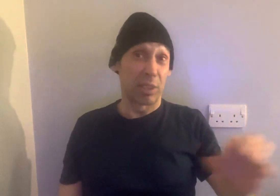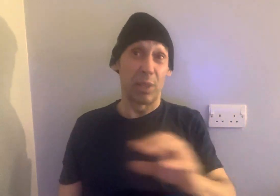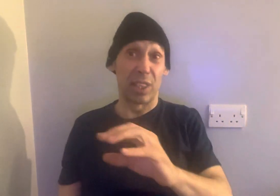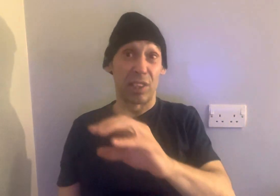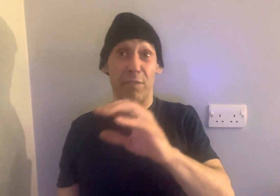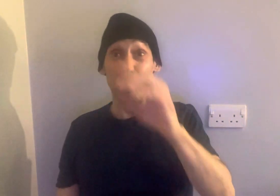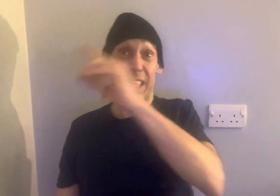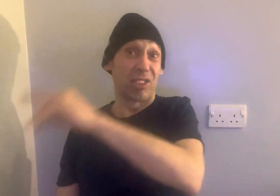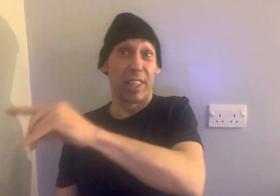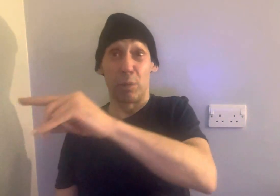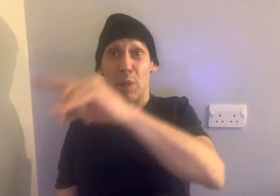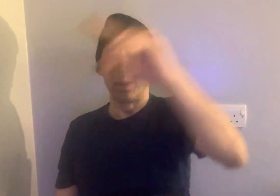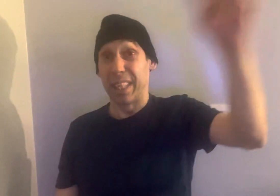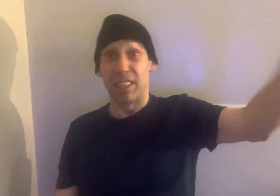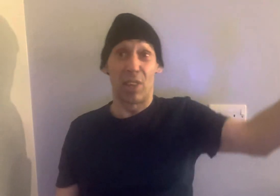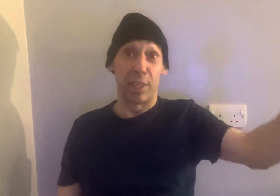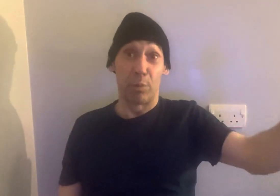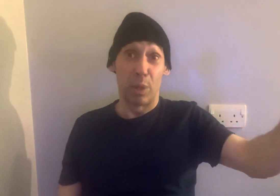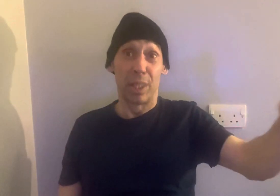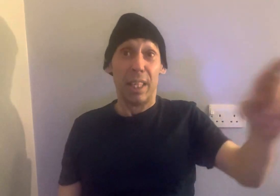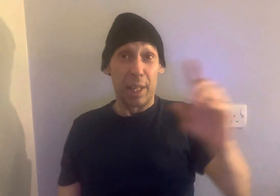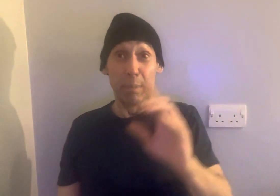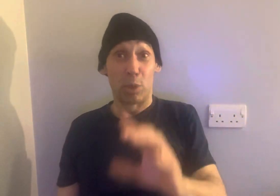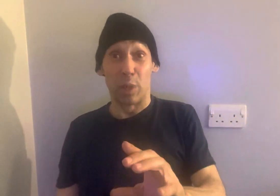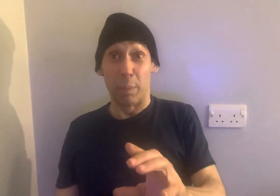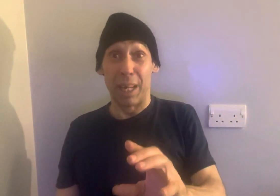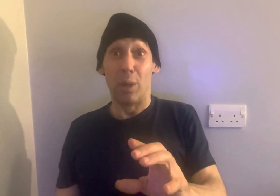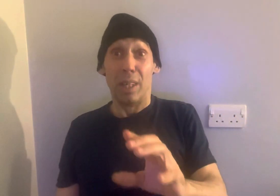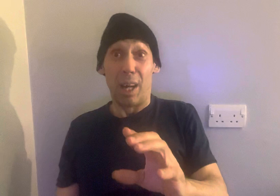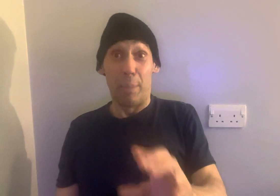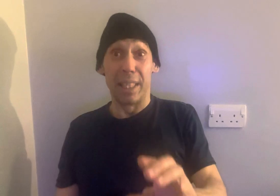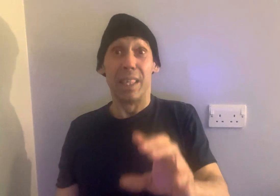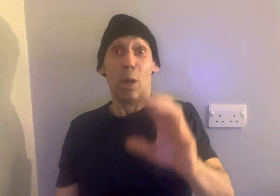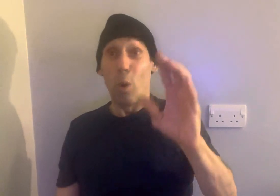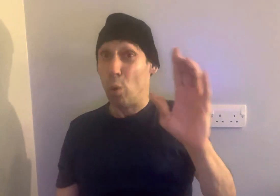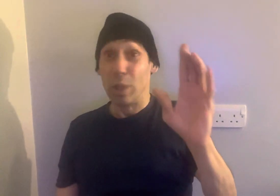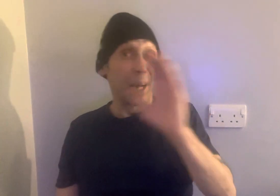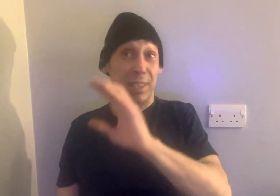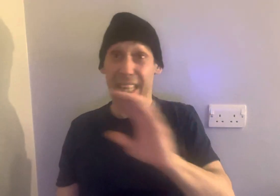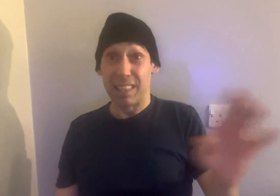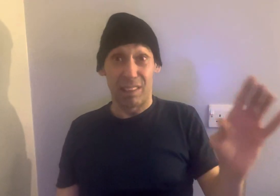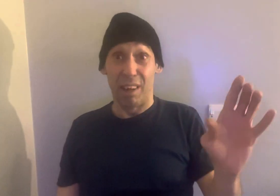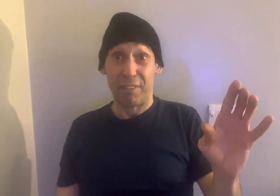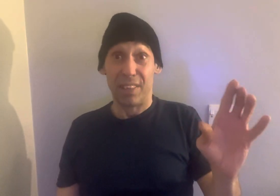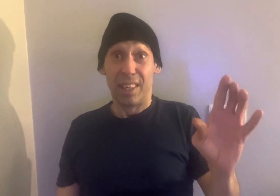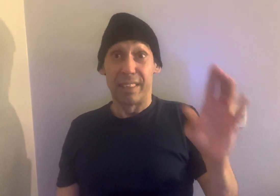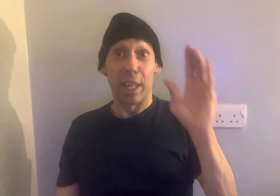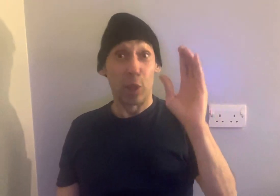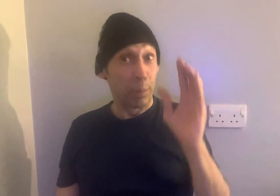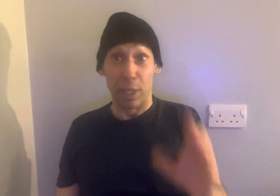so that you can see from that side of the road, and that side of the road. And I'm talking about, I mean, all the up-to-date stuff that could have been